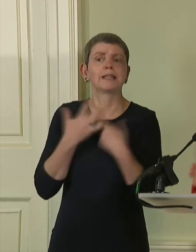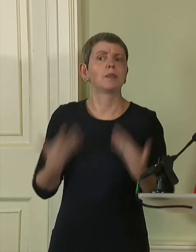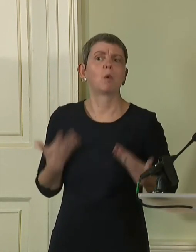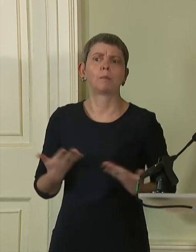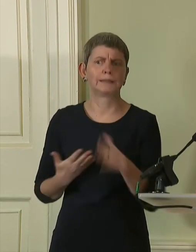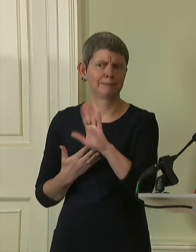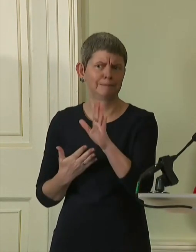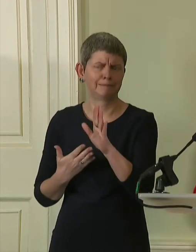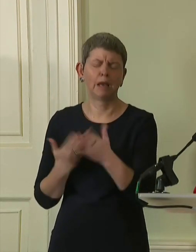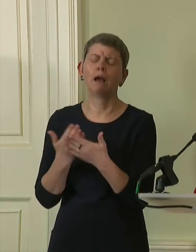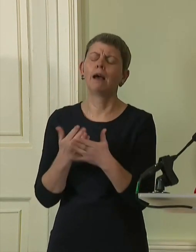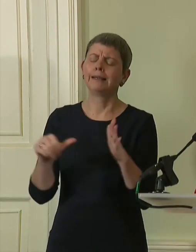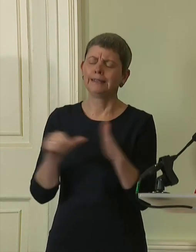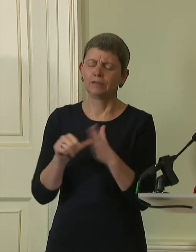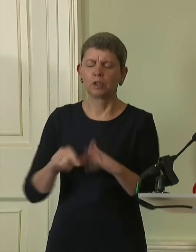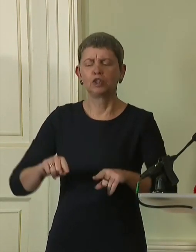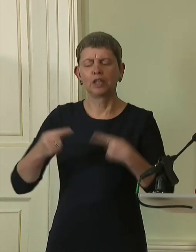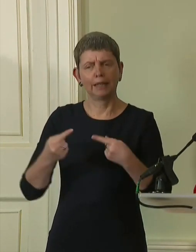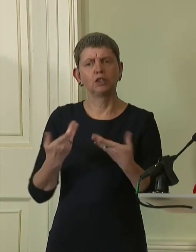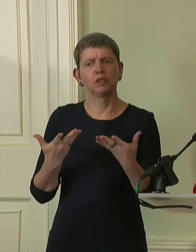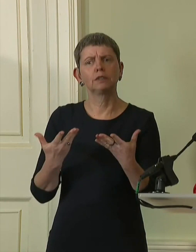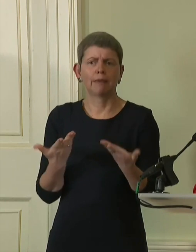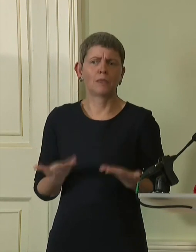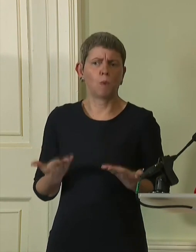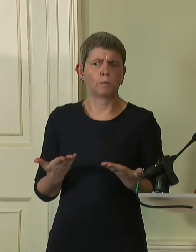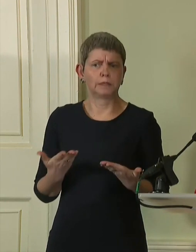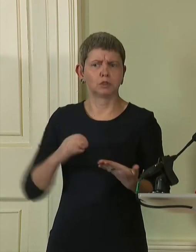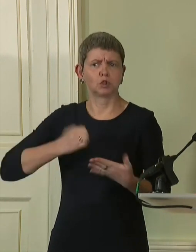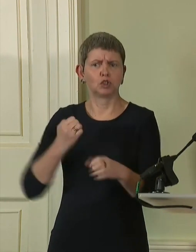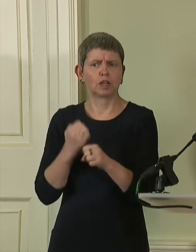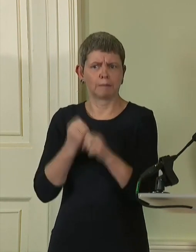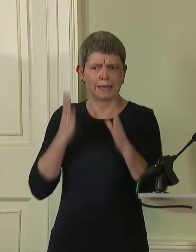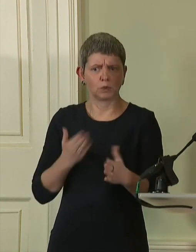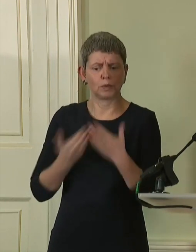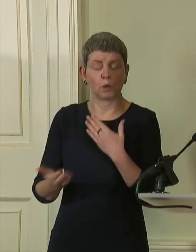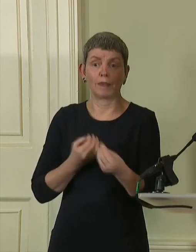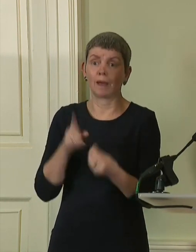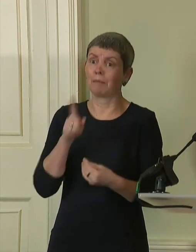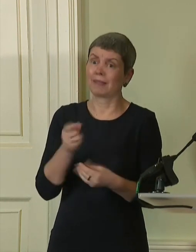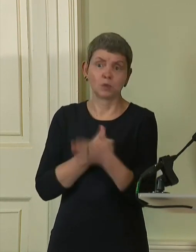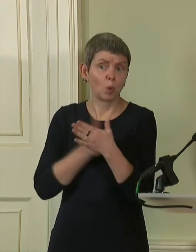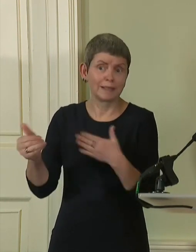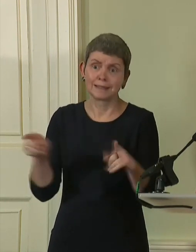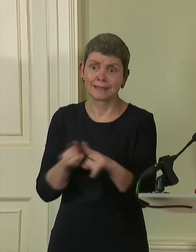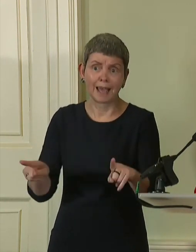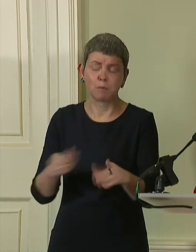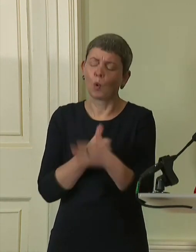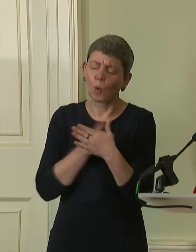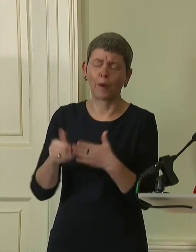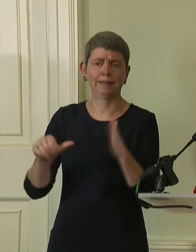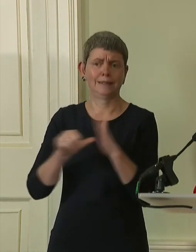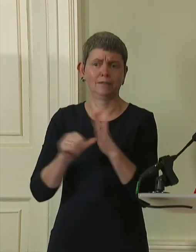Of course there are difficult issues confronting the government just now but when is that ever not the case? I have spent almost